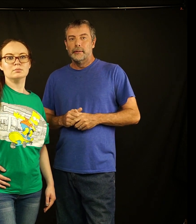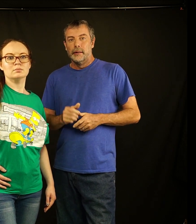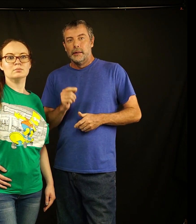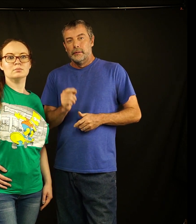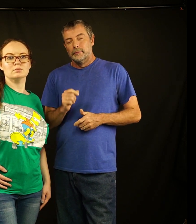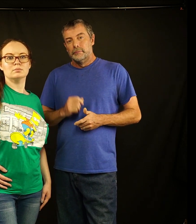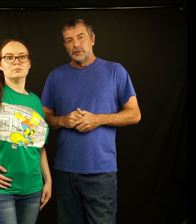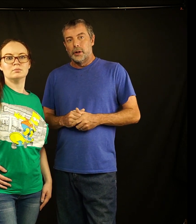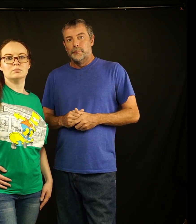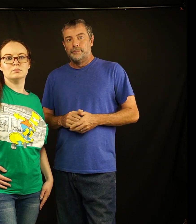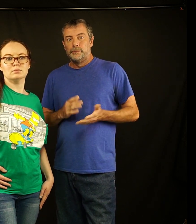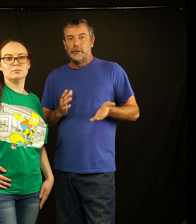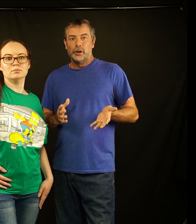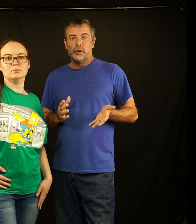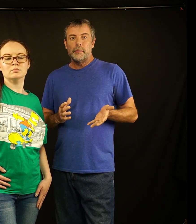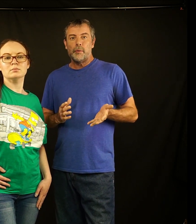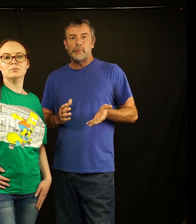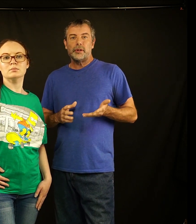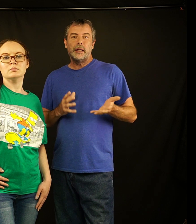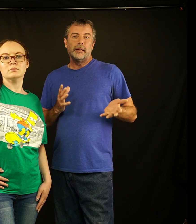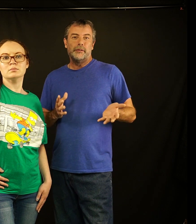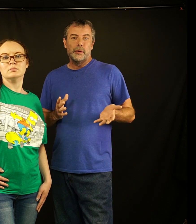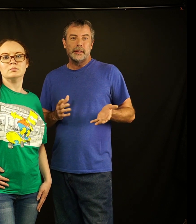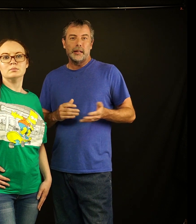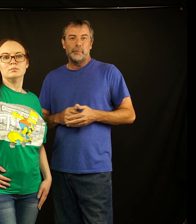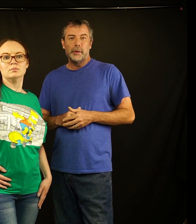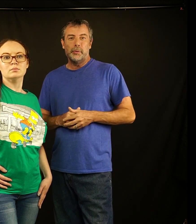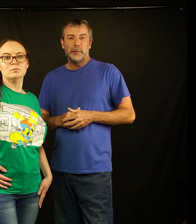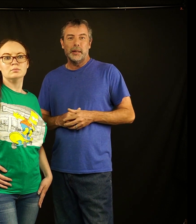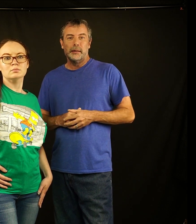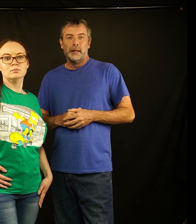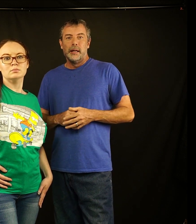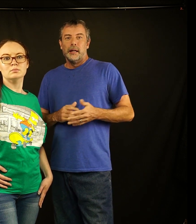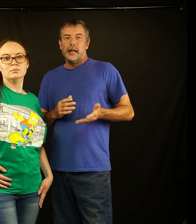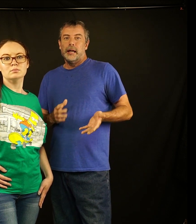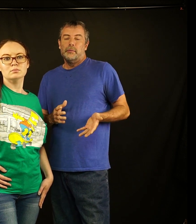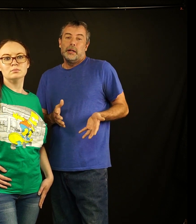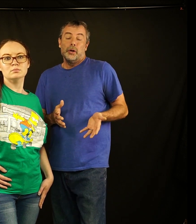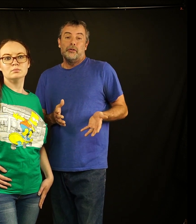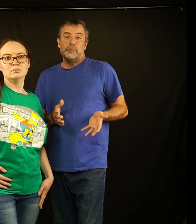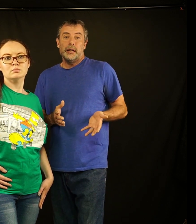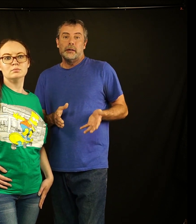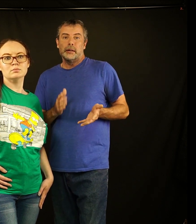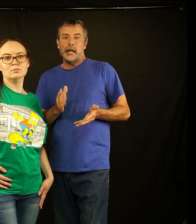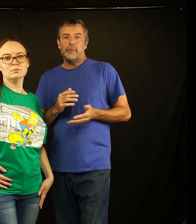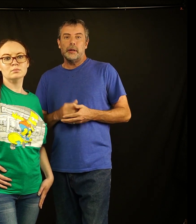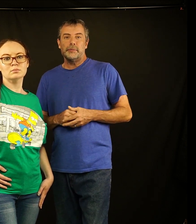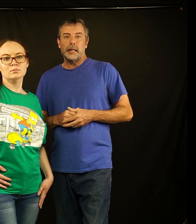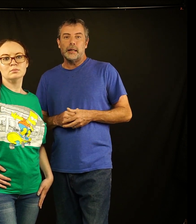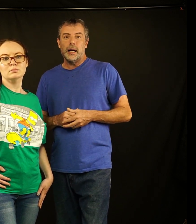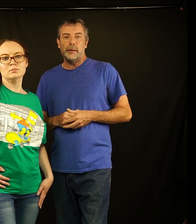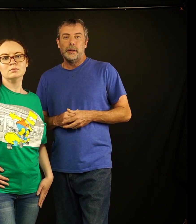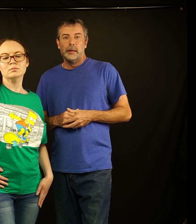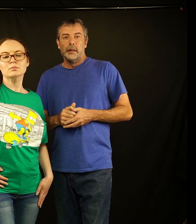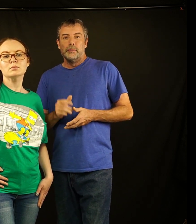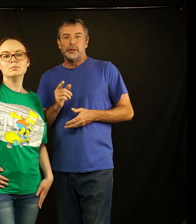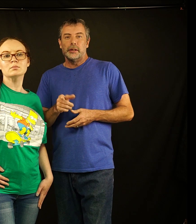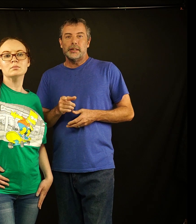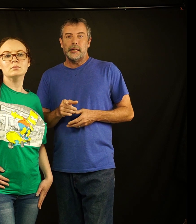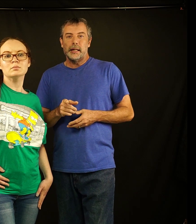so you can go to my website if you want to set up an appointment and we can go from there camera clips calm be sure to check it